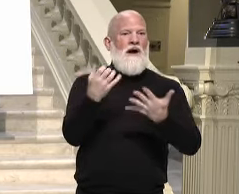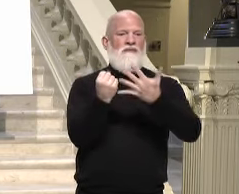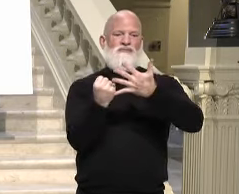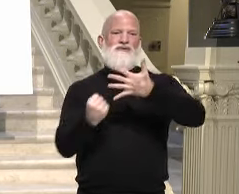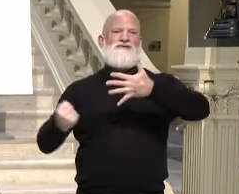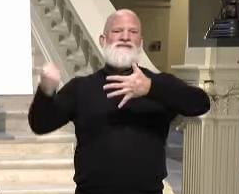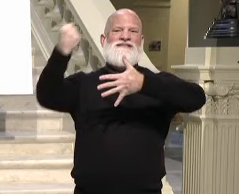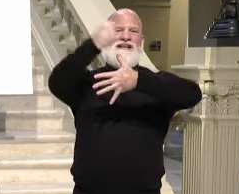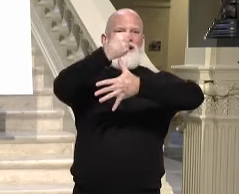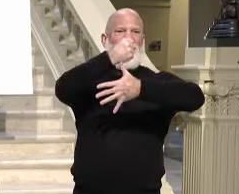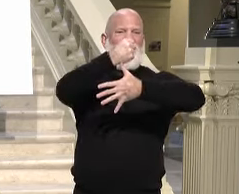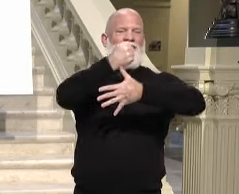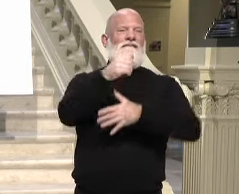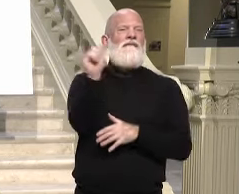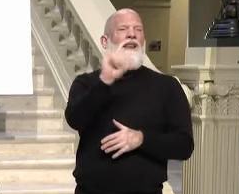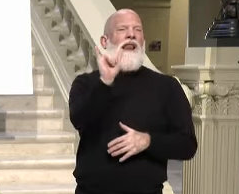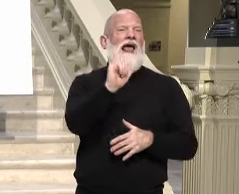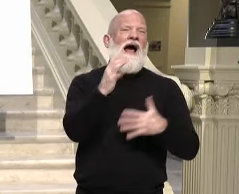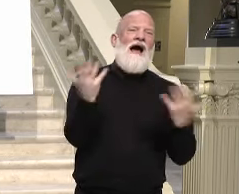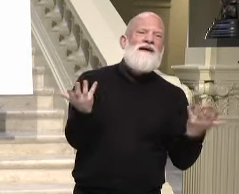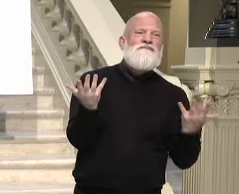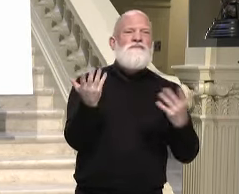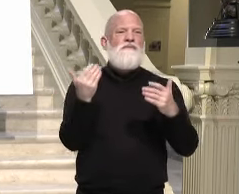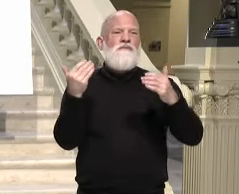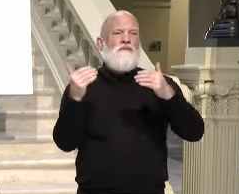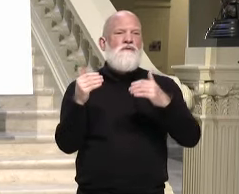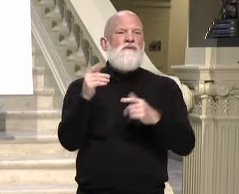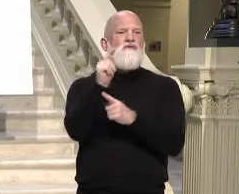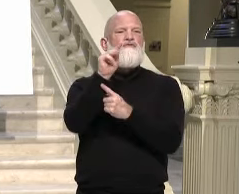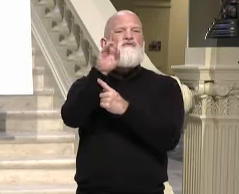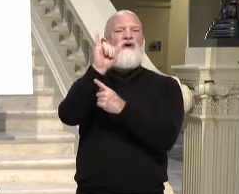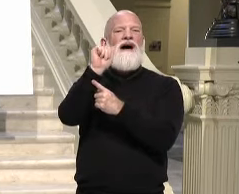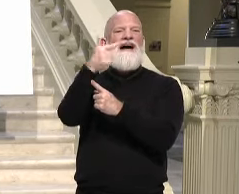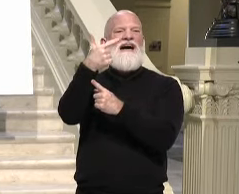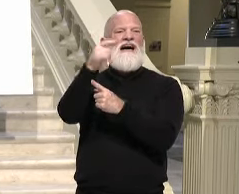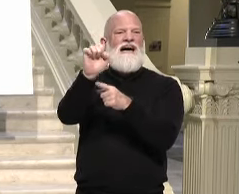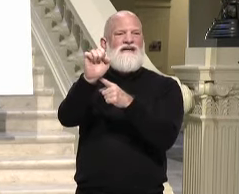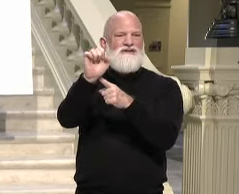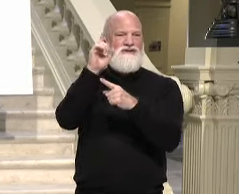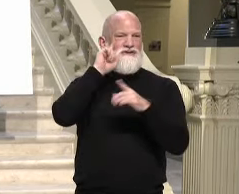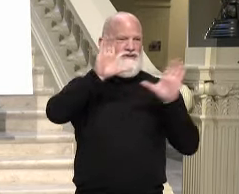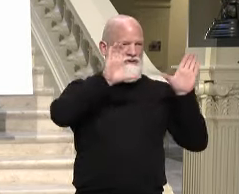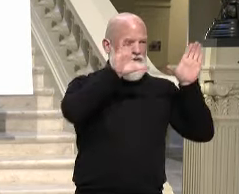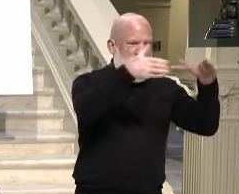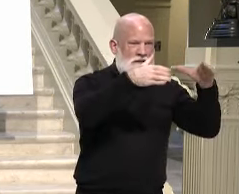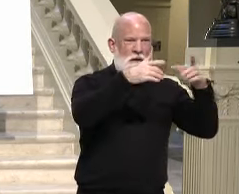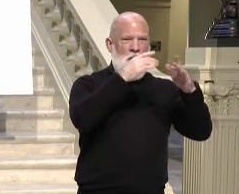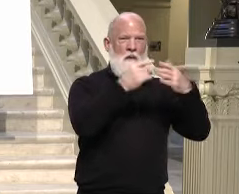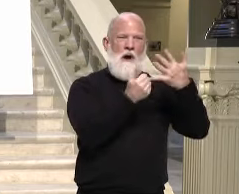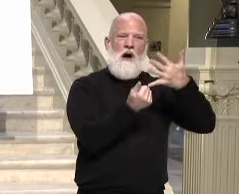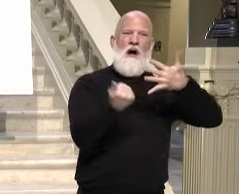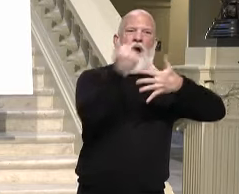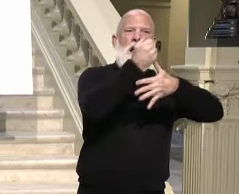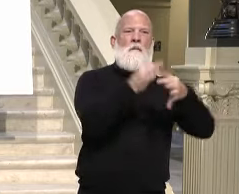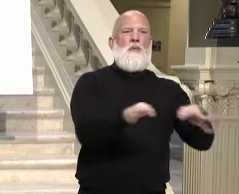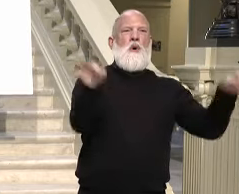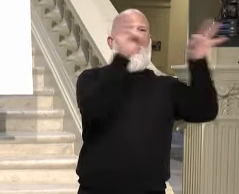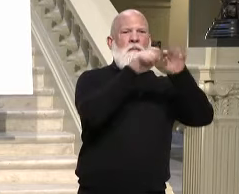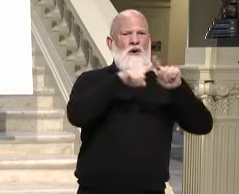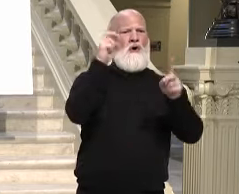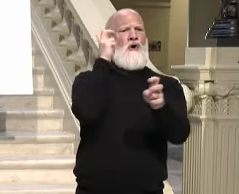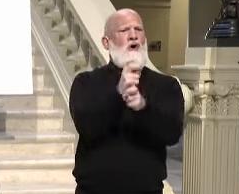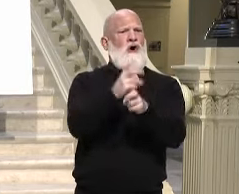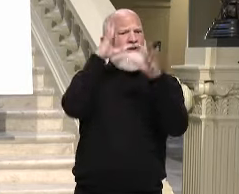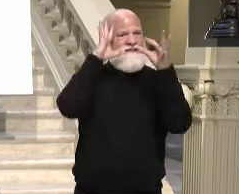of hospitalization and death. These are no doubt tough decisions, but I believe that our approach has been the right one